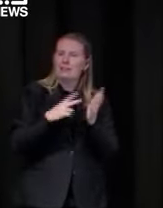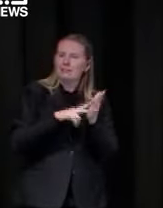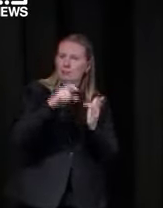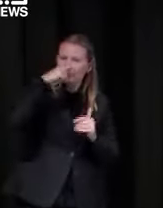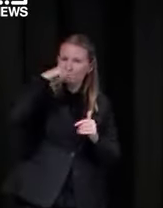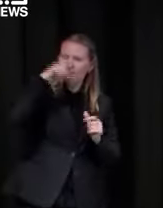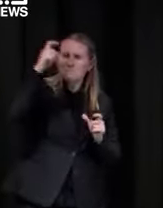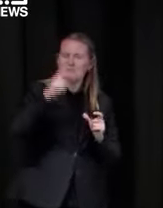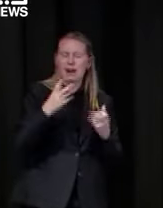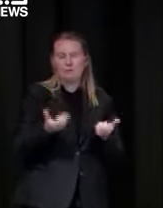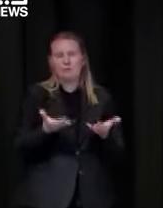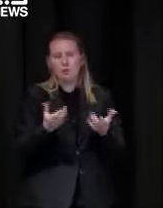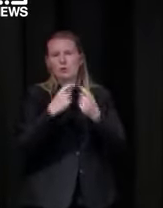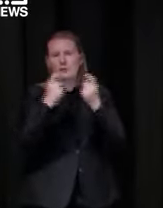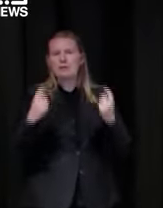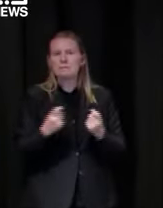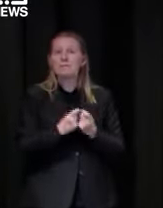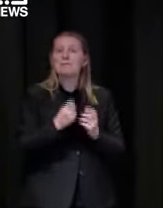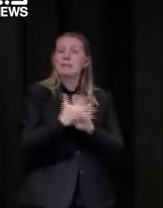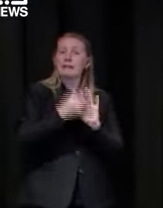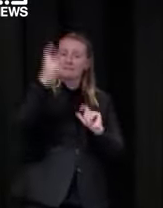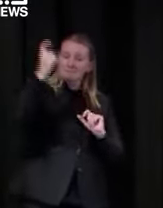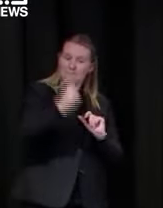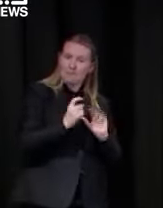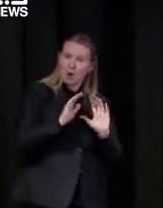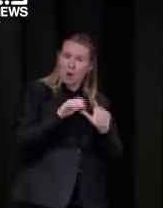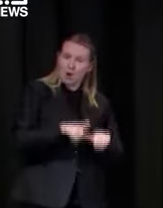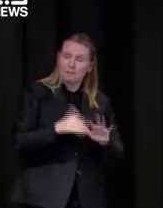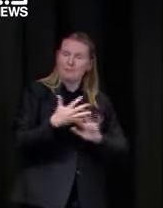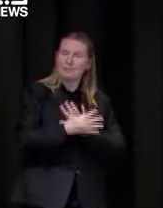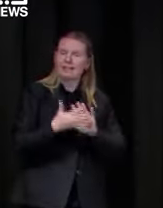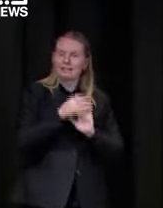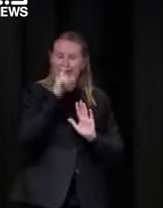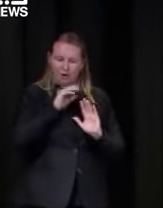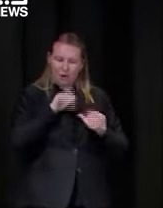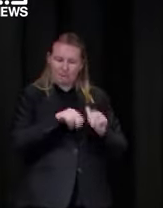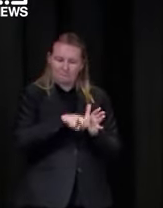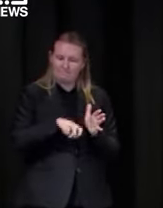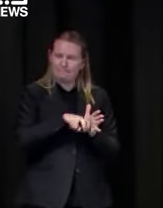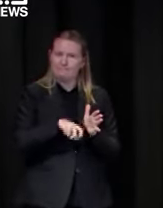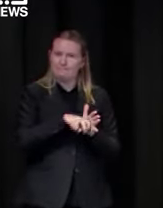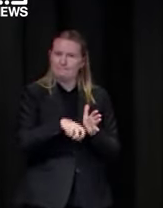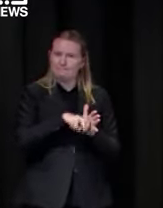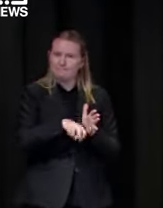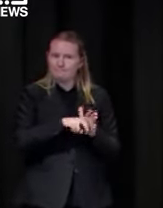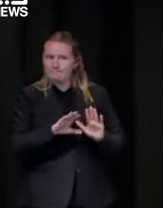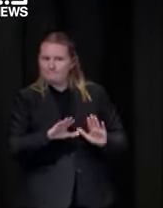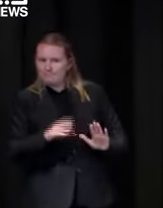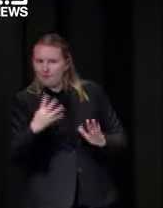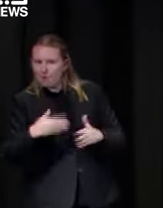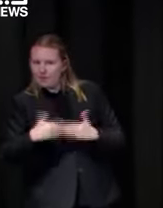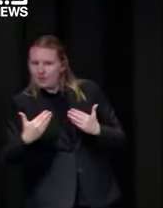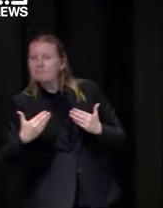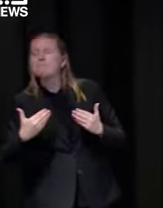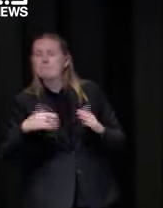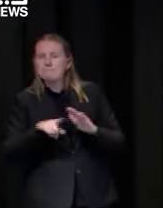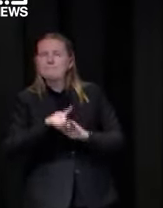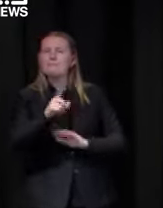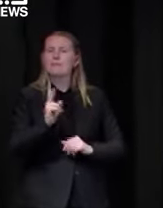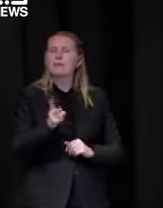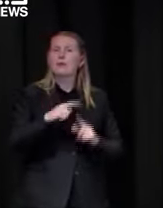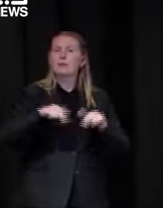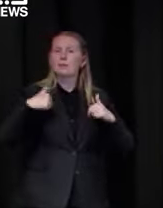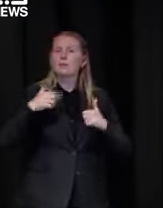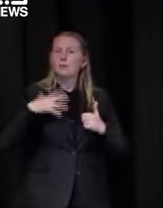paperwork to enable them to do their home isolation and to finally get back and we're very grateful to see them back and of course we'll continue to support returning victorians